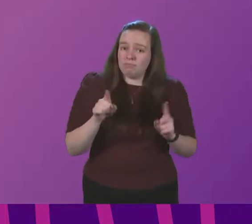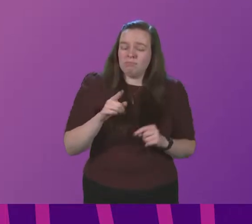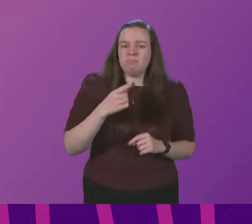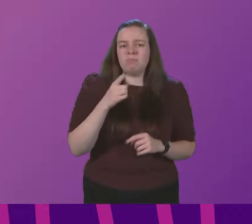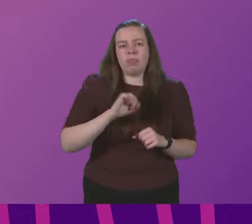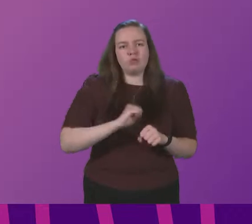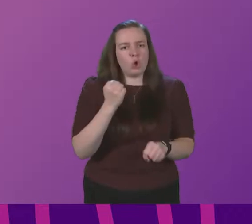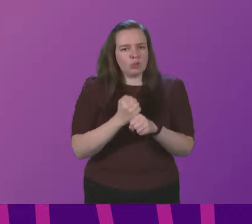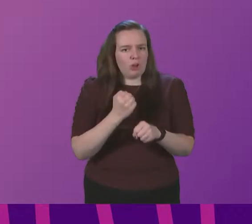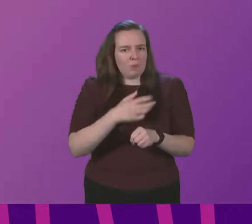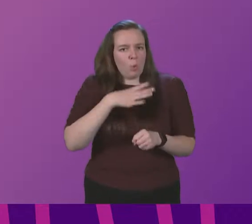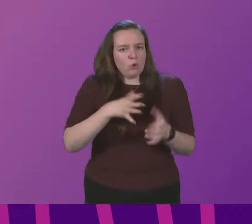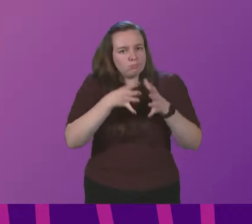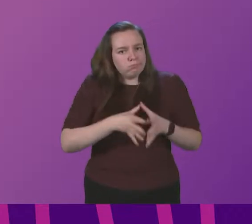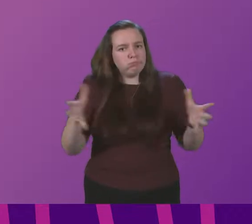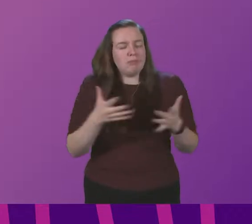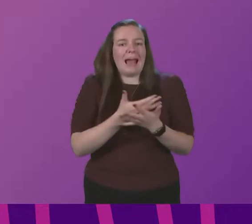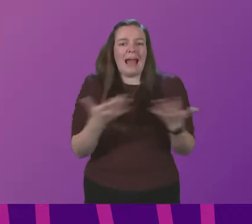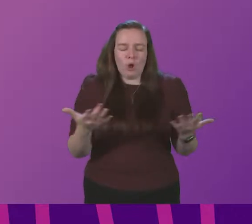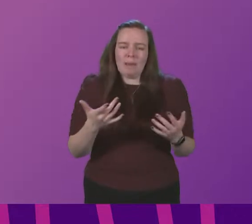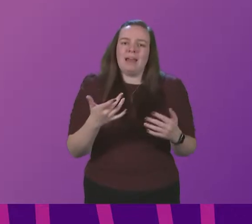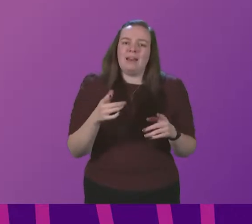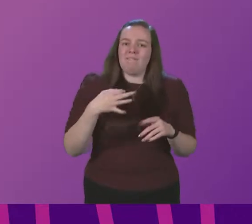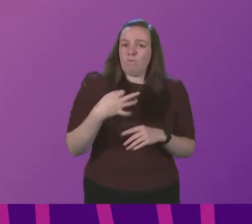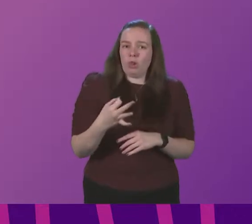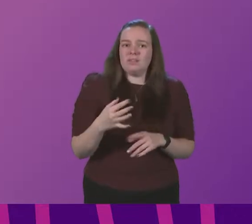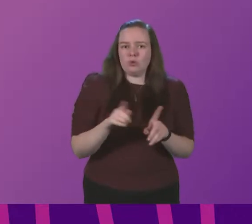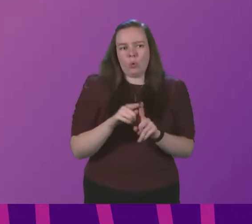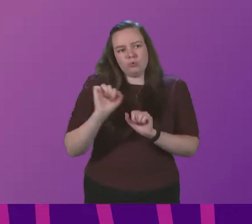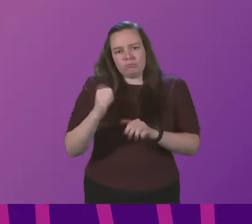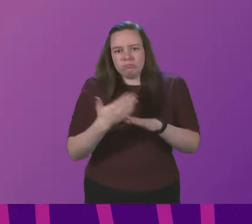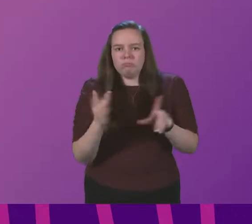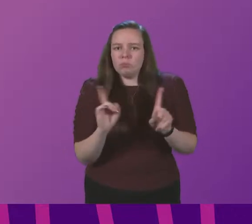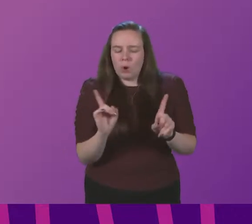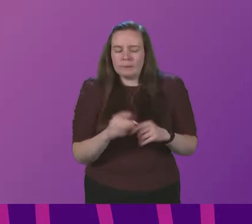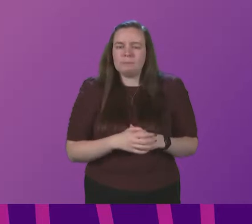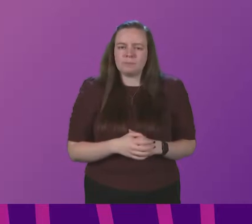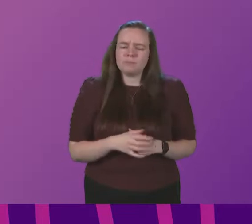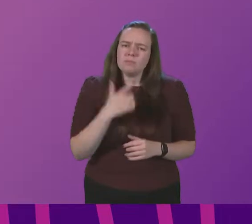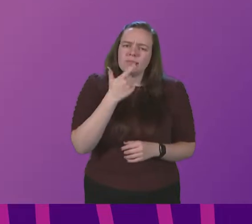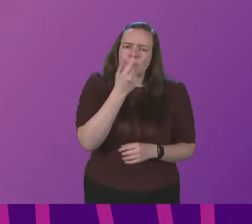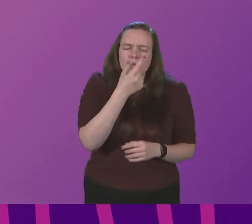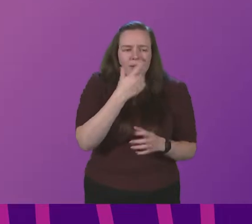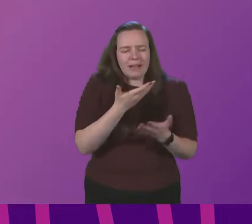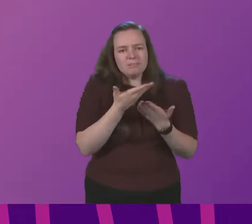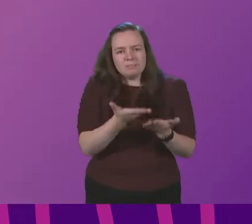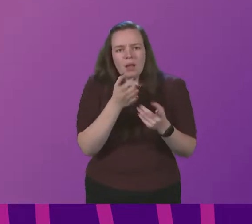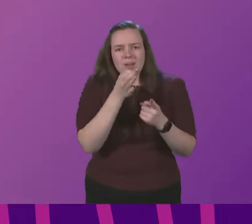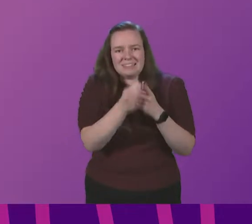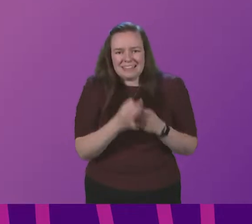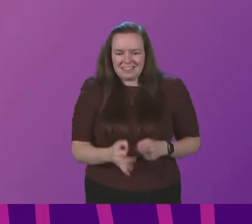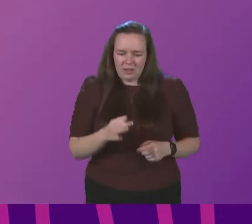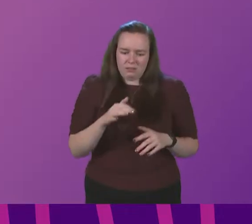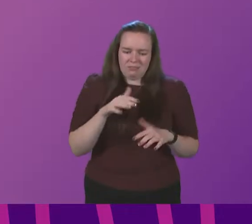Government's will to extend the number and role of volunteers would it be possible to provide more details of how and when